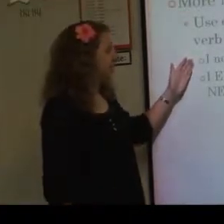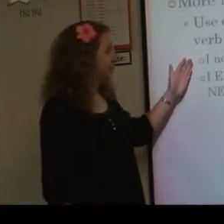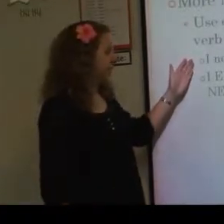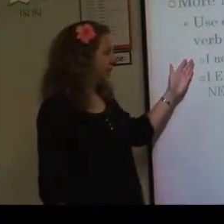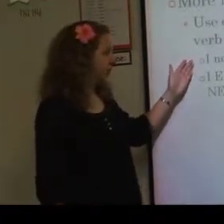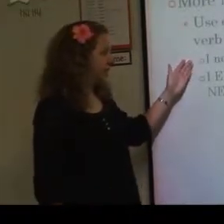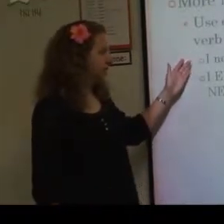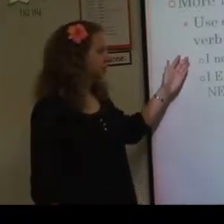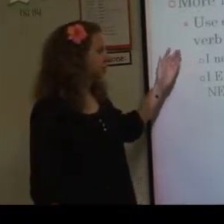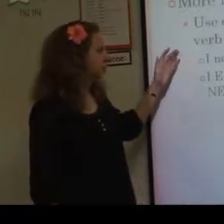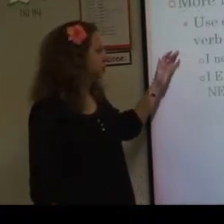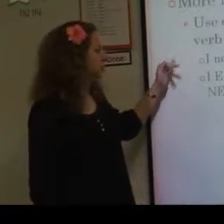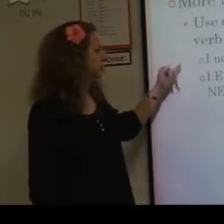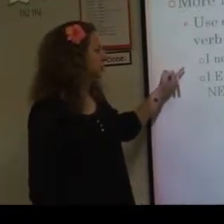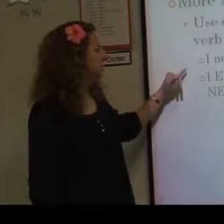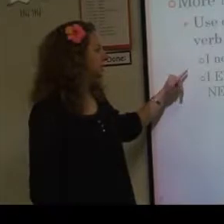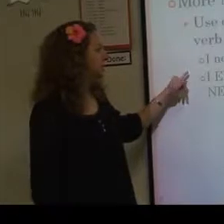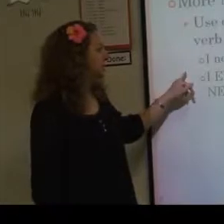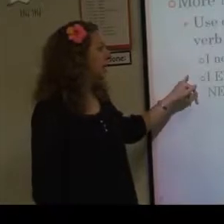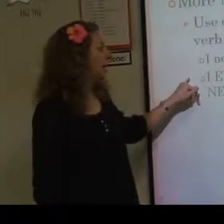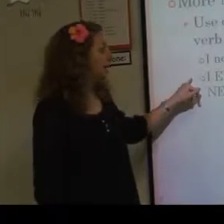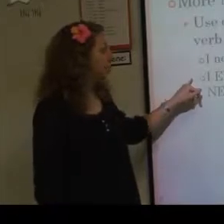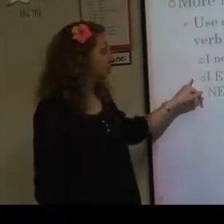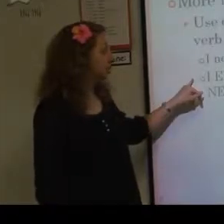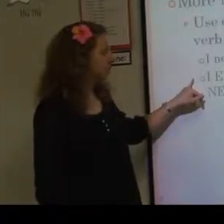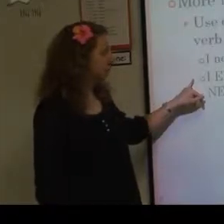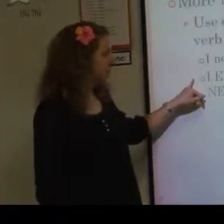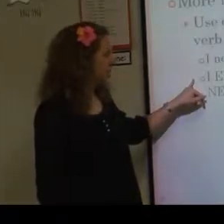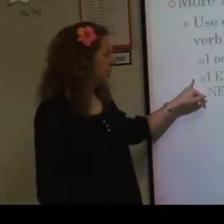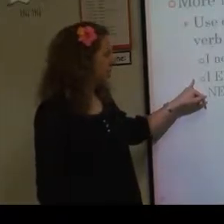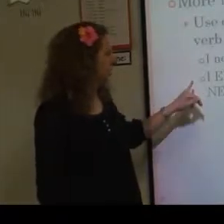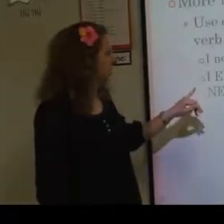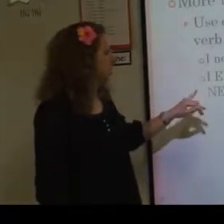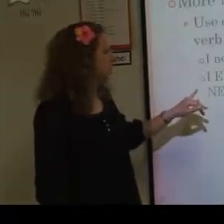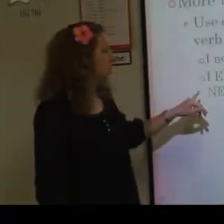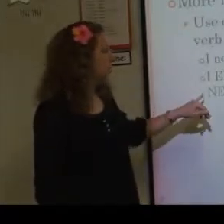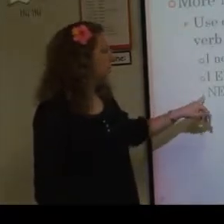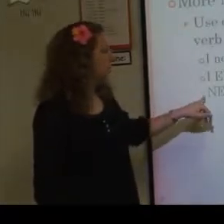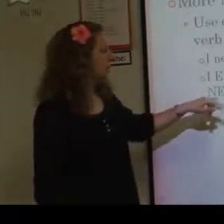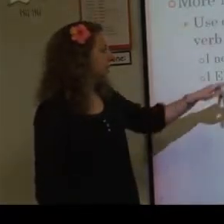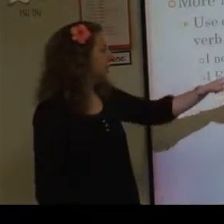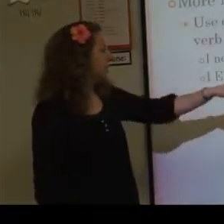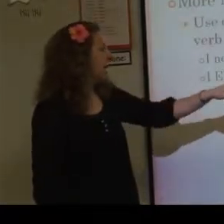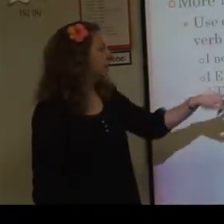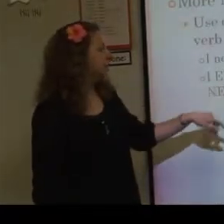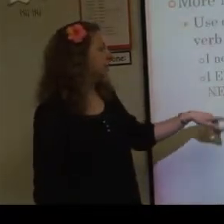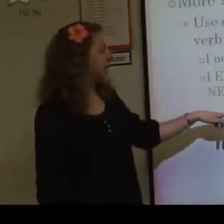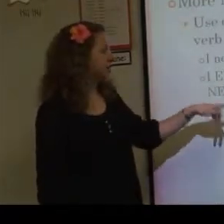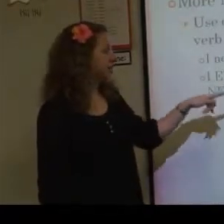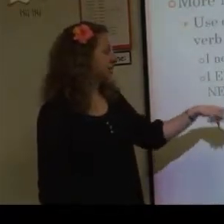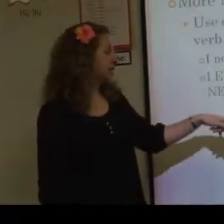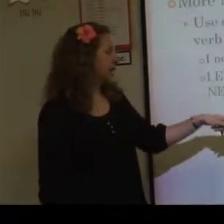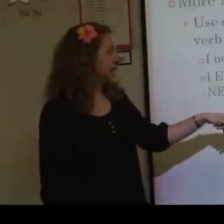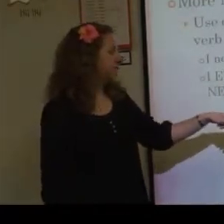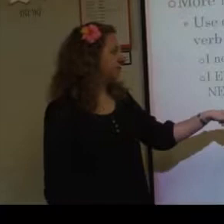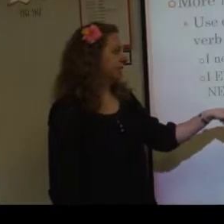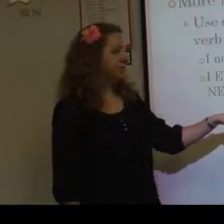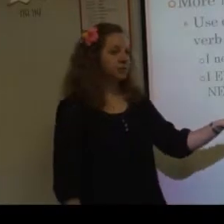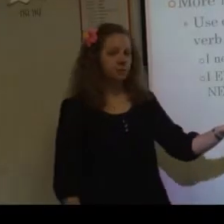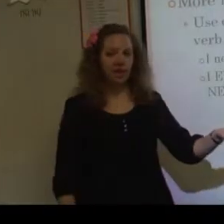never exercise, you can do it two ways. It can be, I exercise never I, or it can be, I never exercise I. And this one